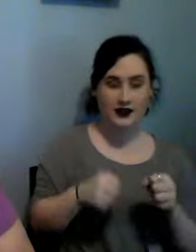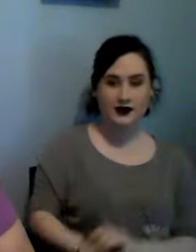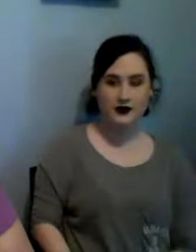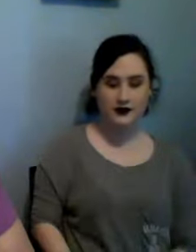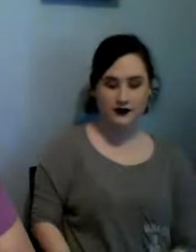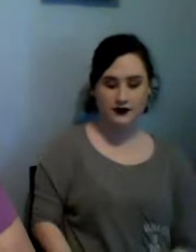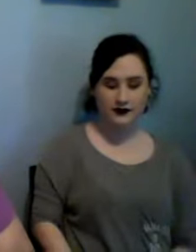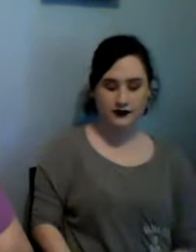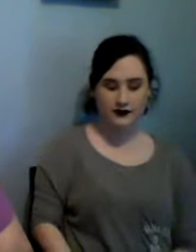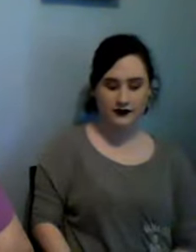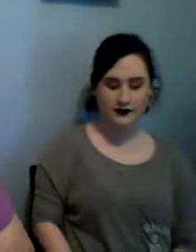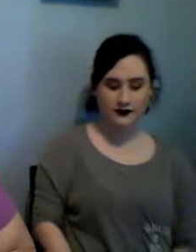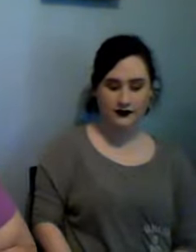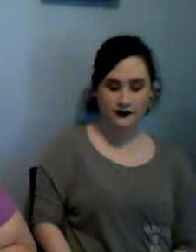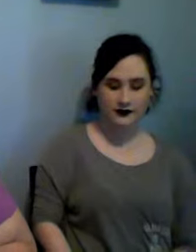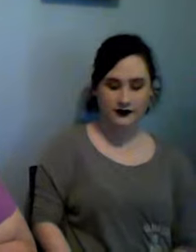bent creek